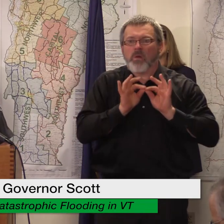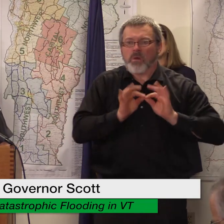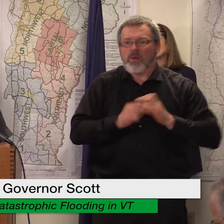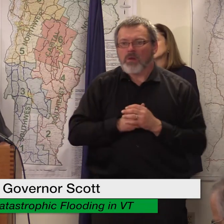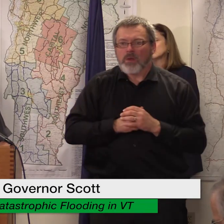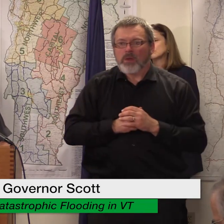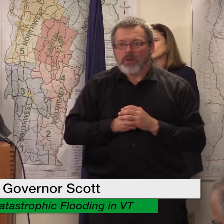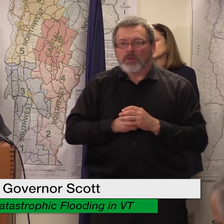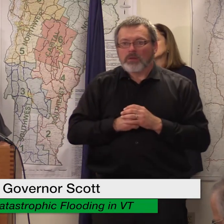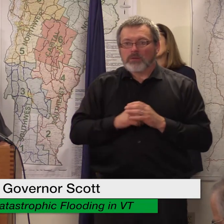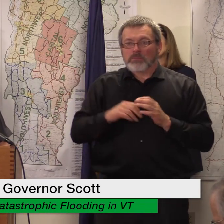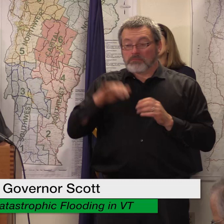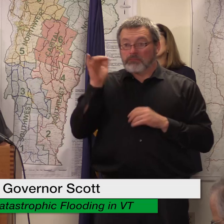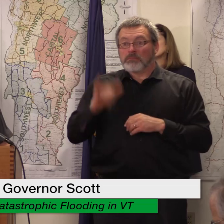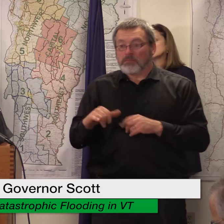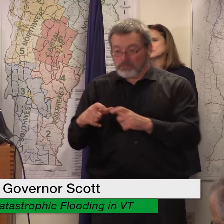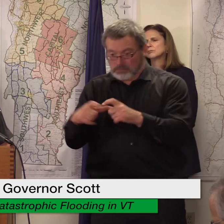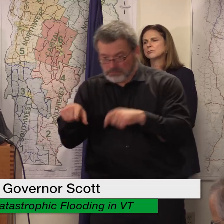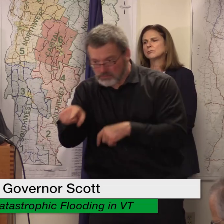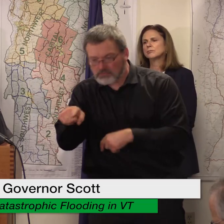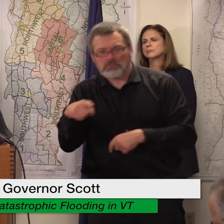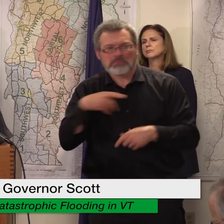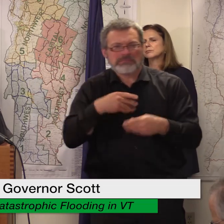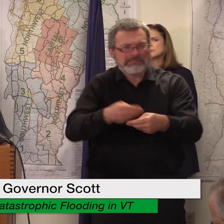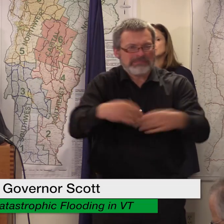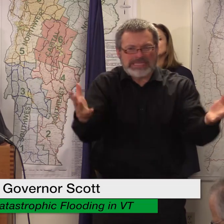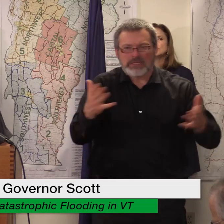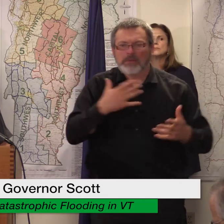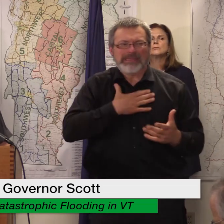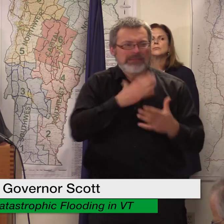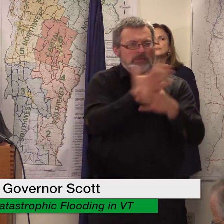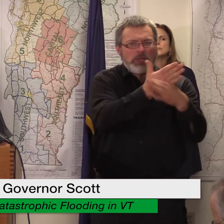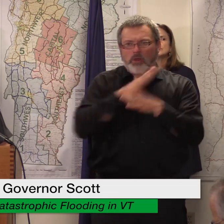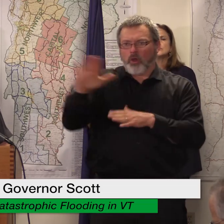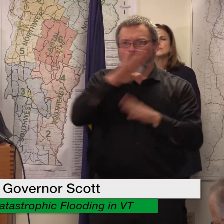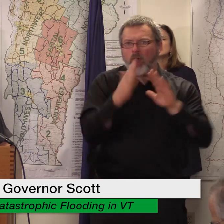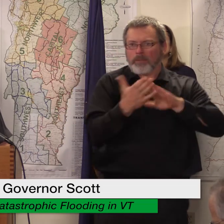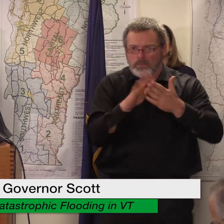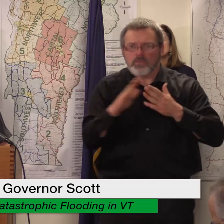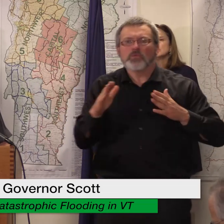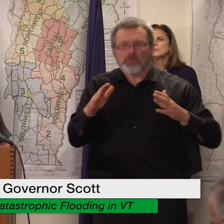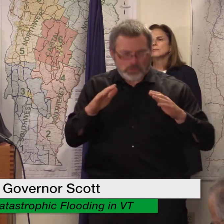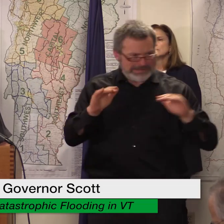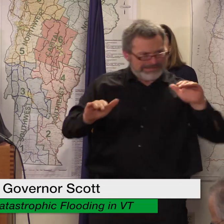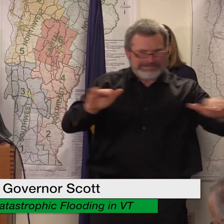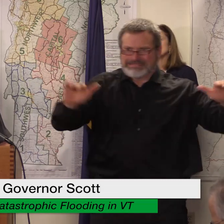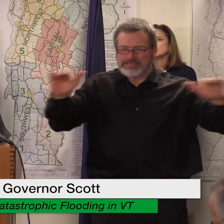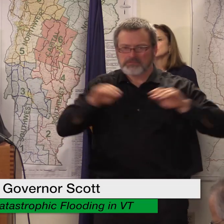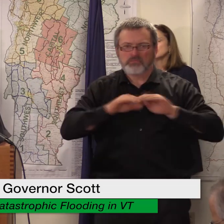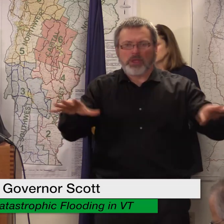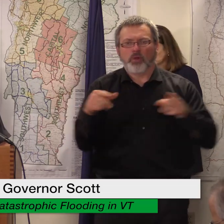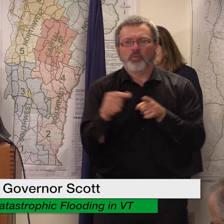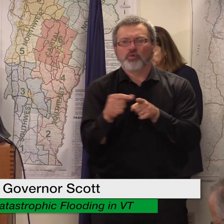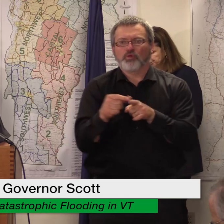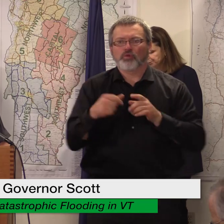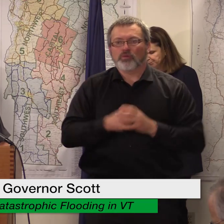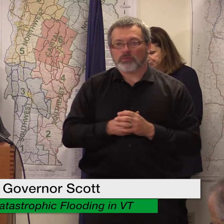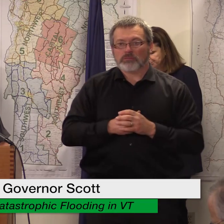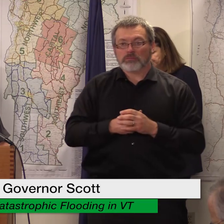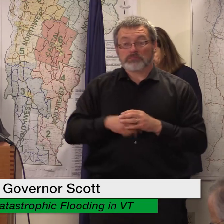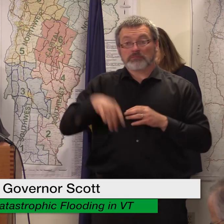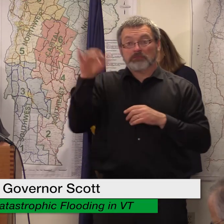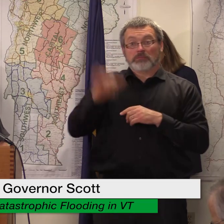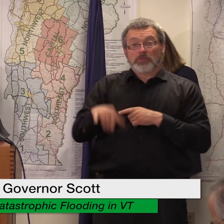with you when you're in the community and encourage others to report their damage there is no backlog of calls in the 211 system